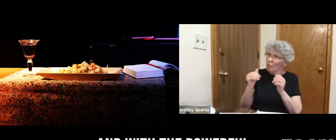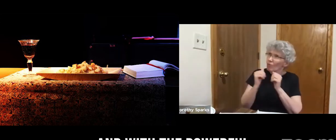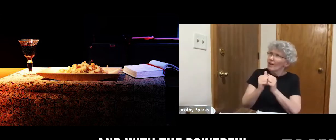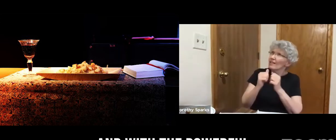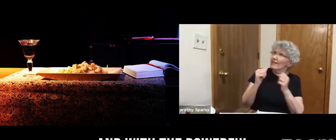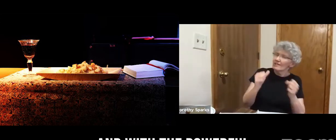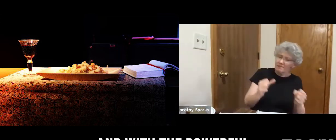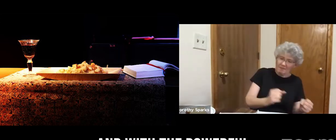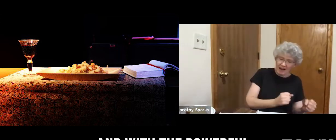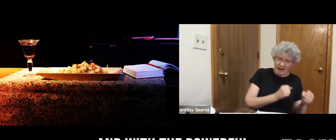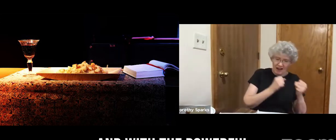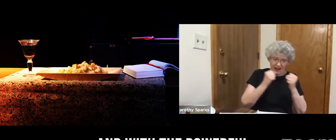and with the powerful.